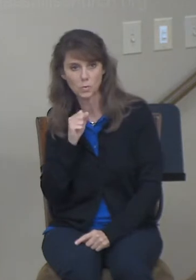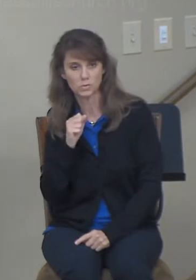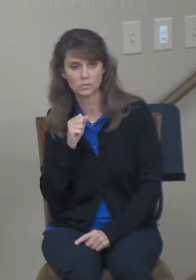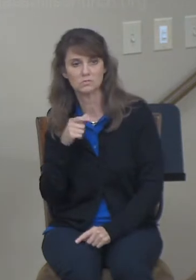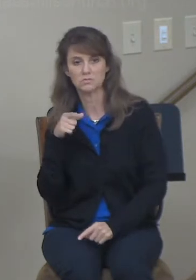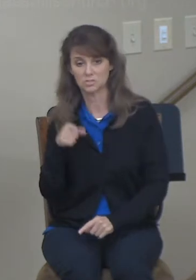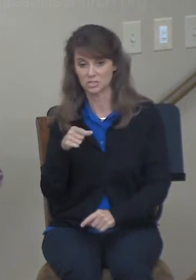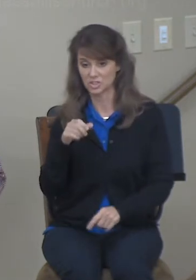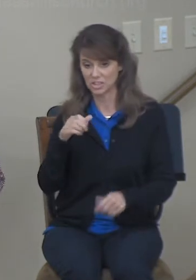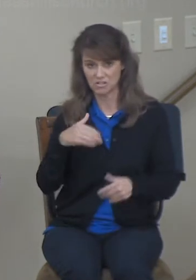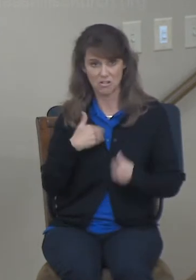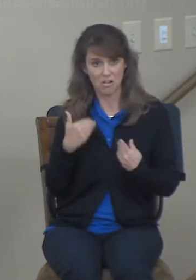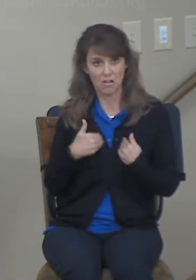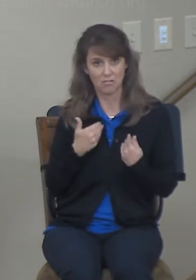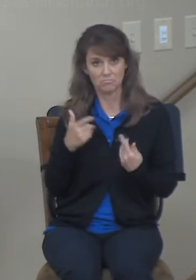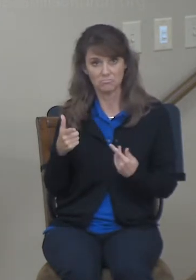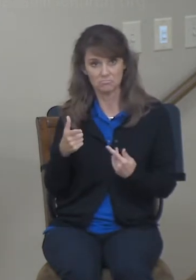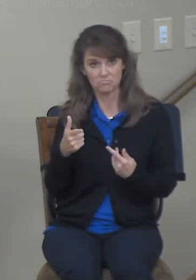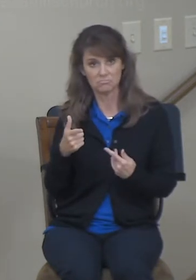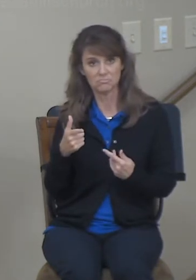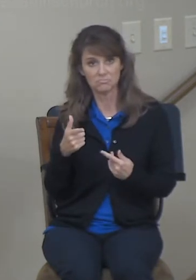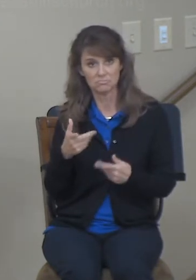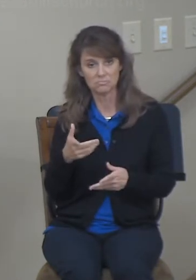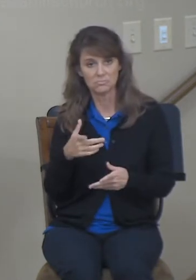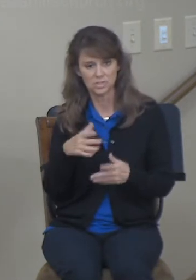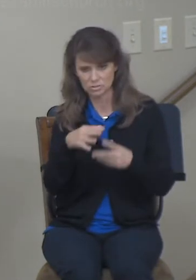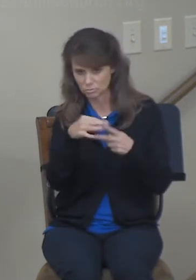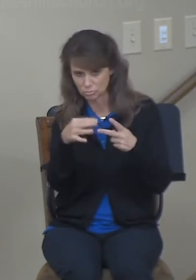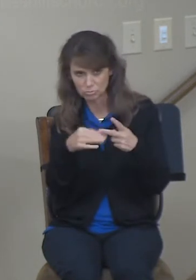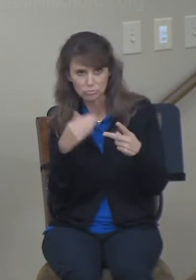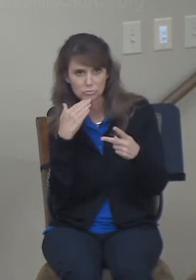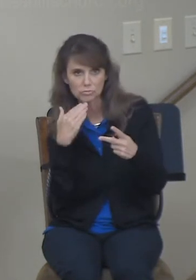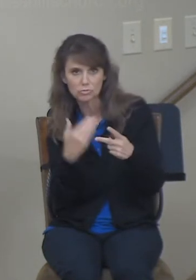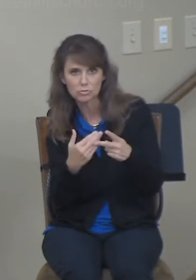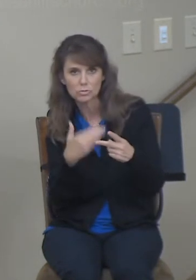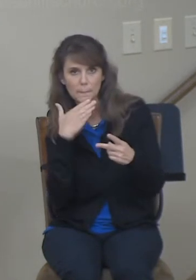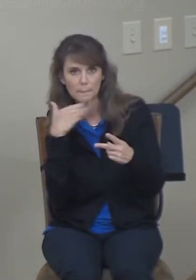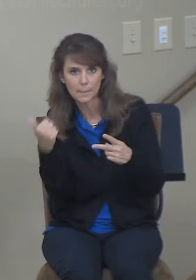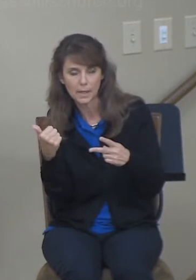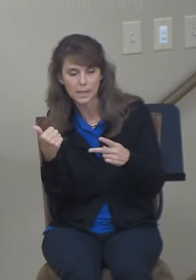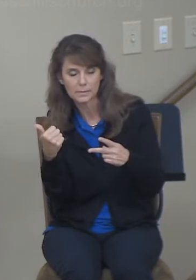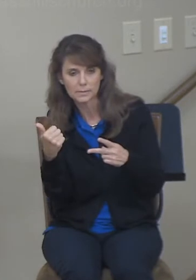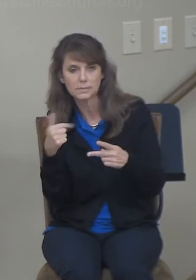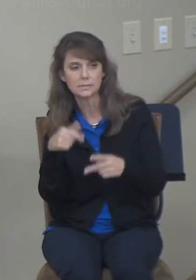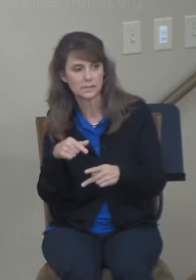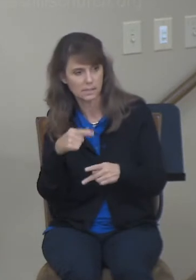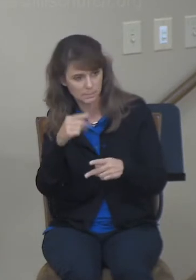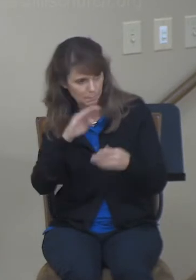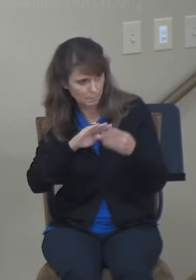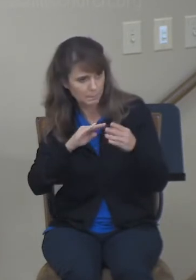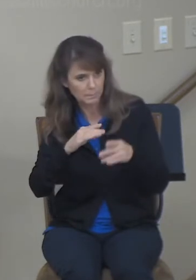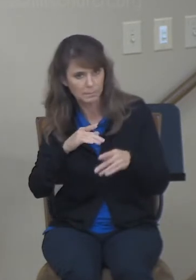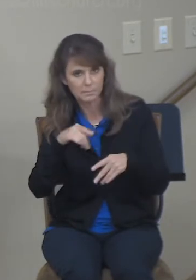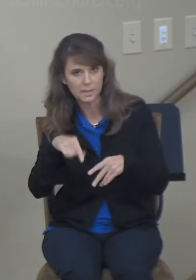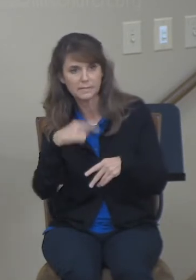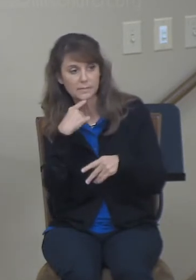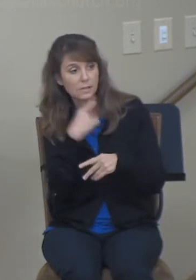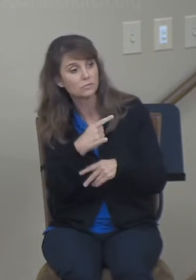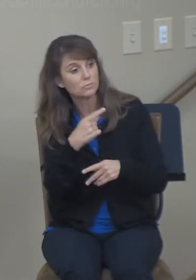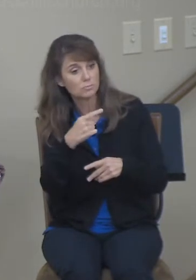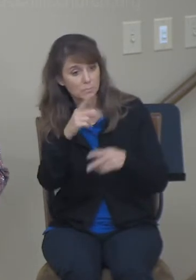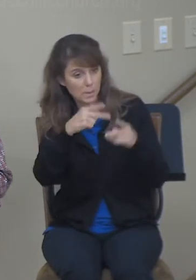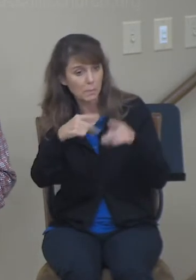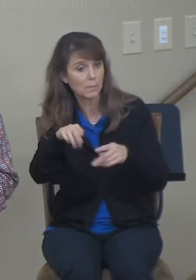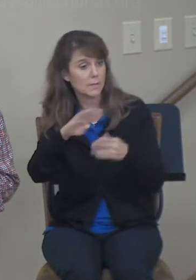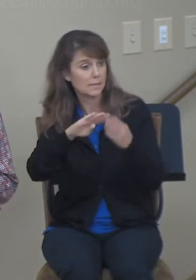says, I will do for you whatever you ask for all my people in the city. Know you are a woman of excellence. I mean,